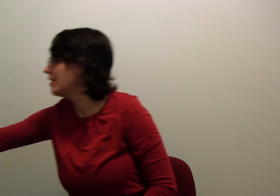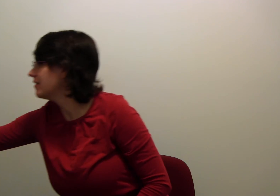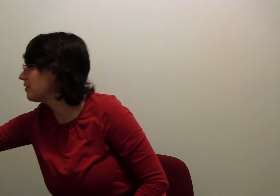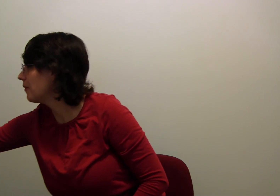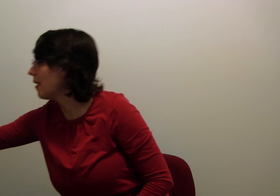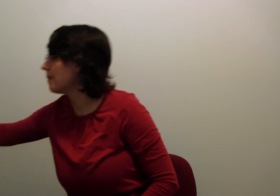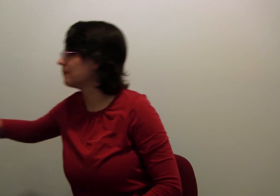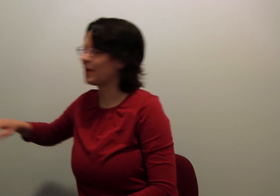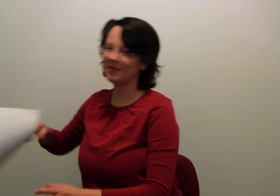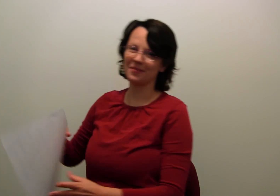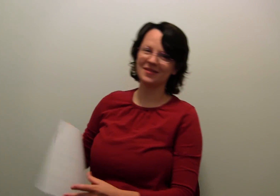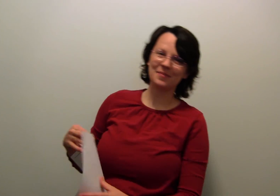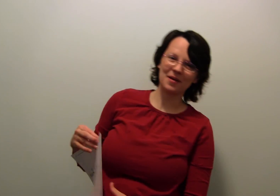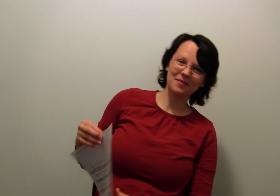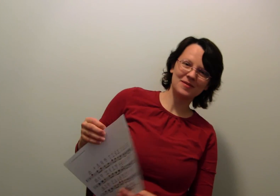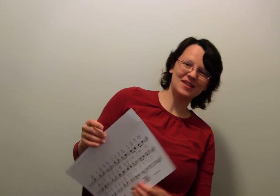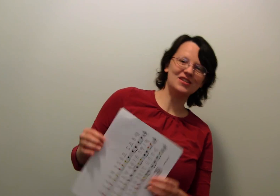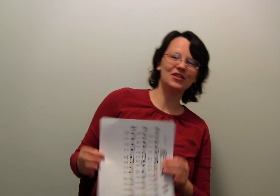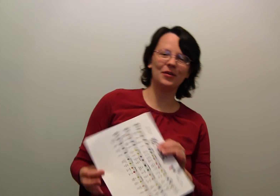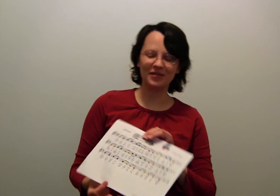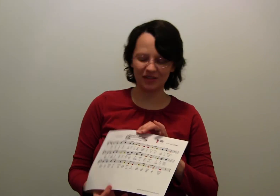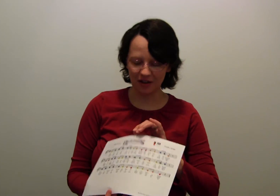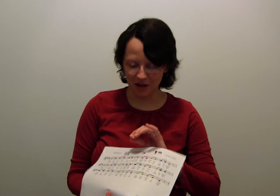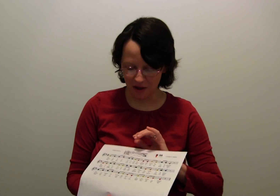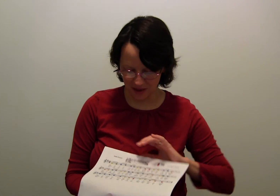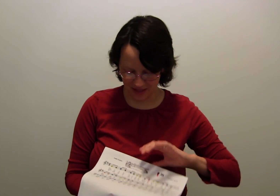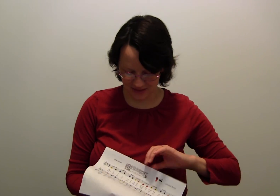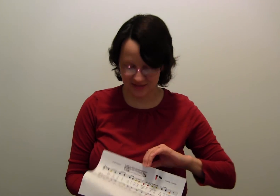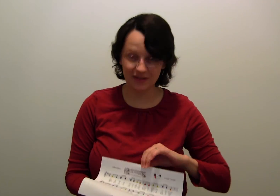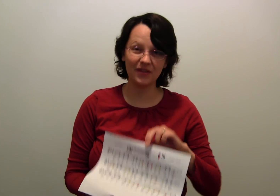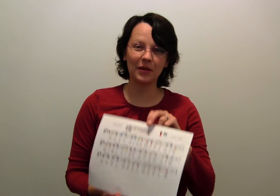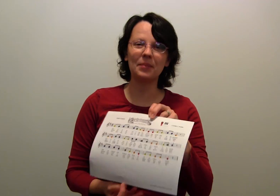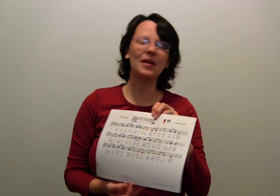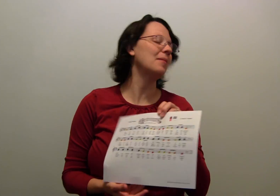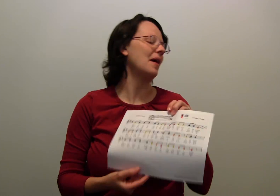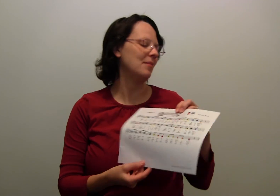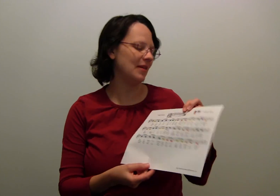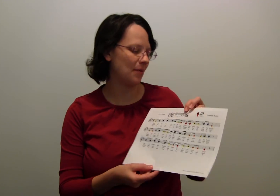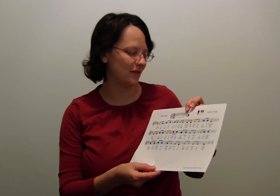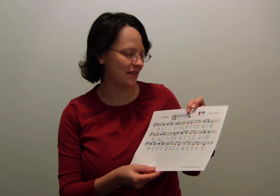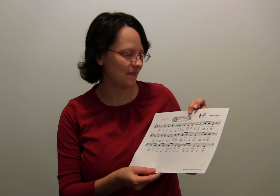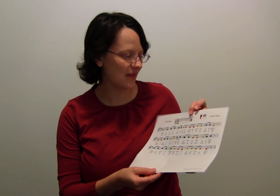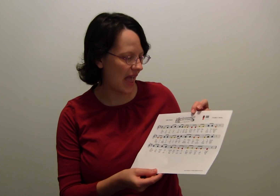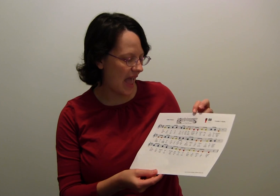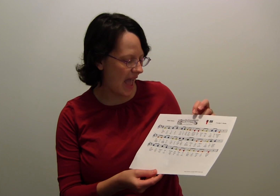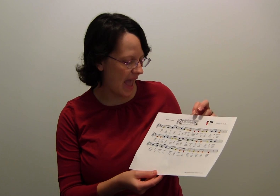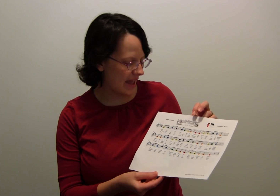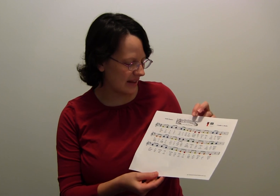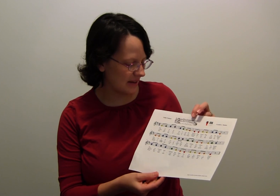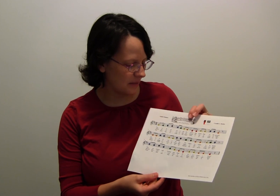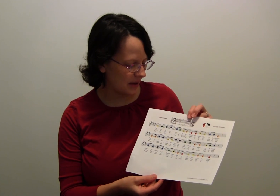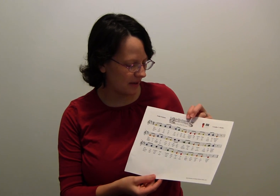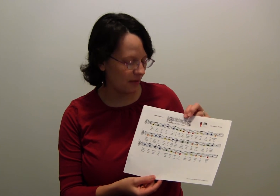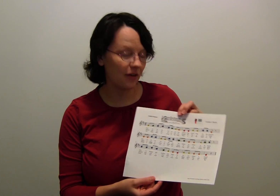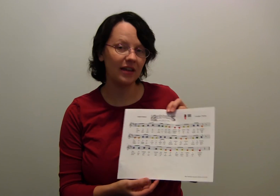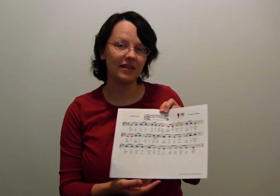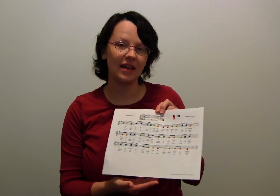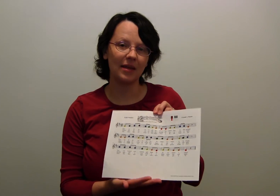So I'm Tamsin Spackman from TeachingChildrenMusic.com and this is a finger play by Emily Polson and we have created a